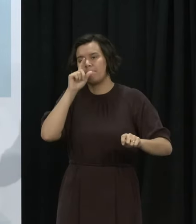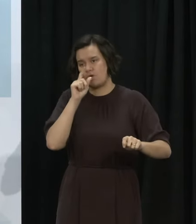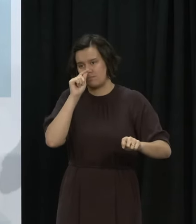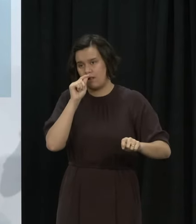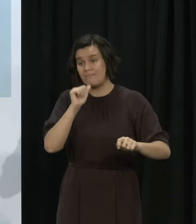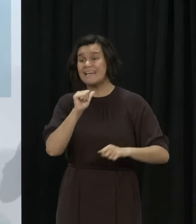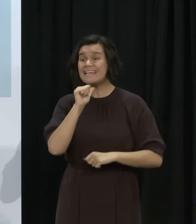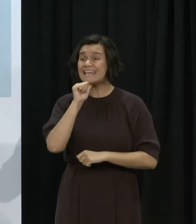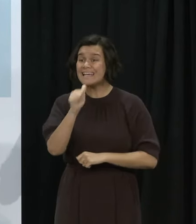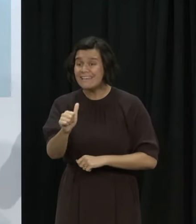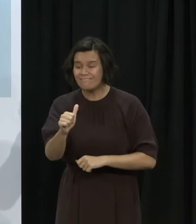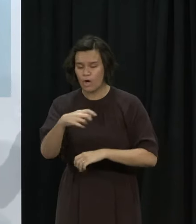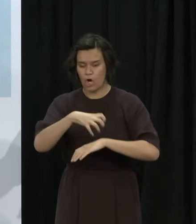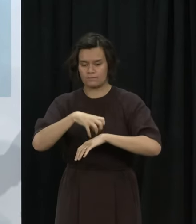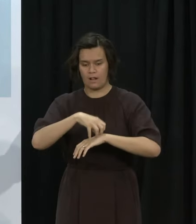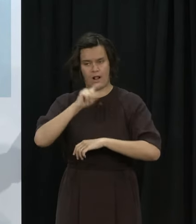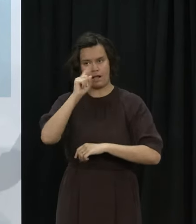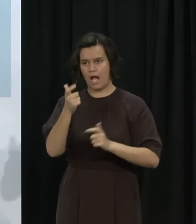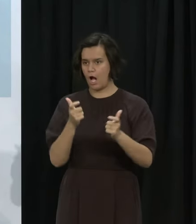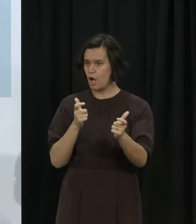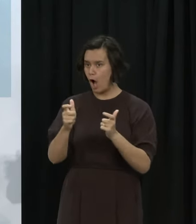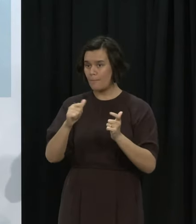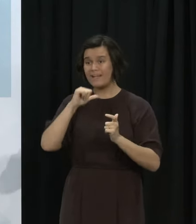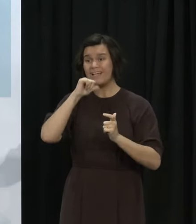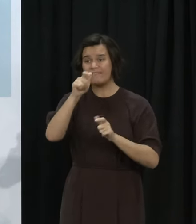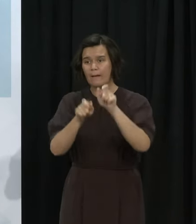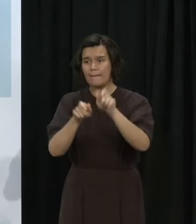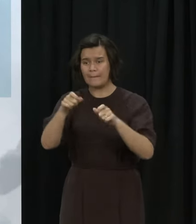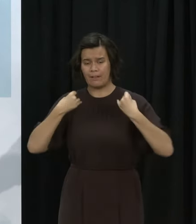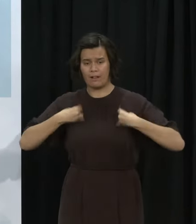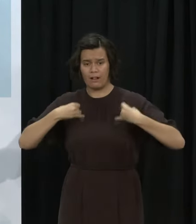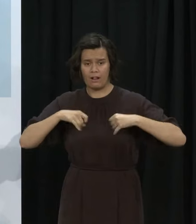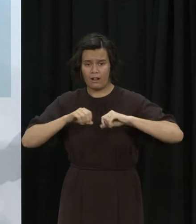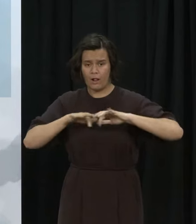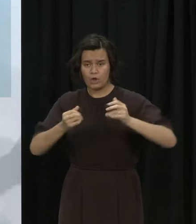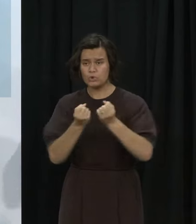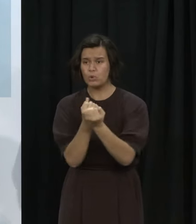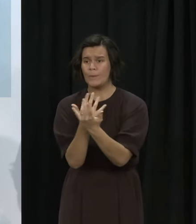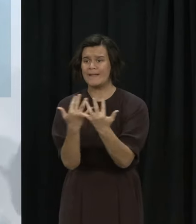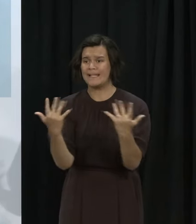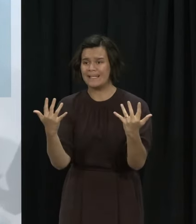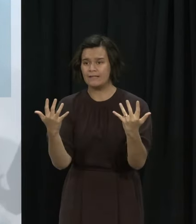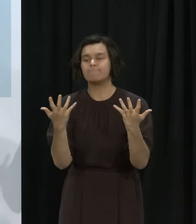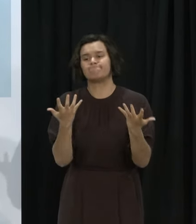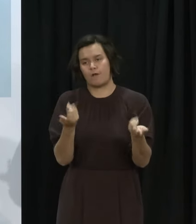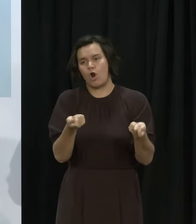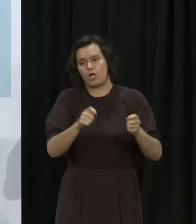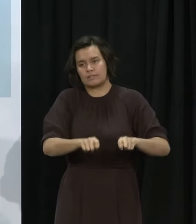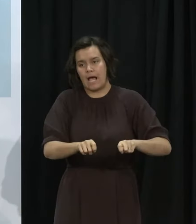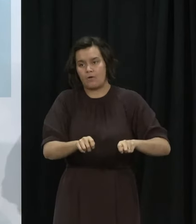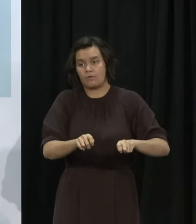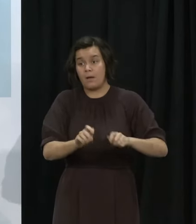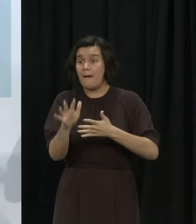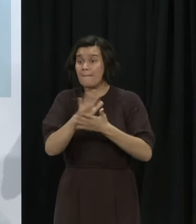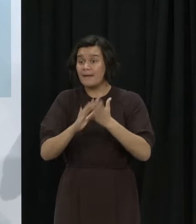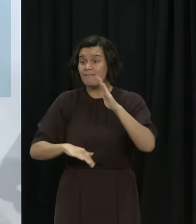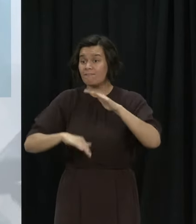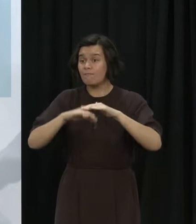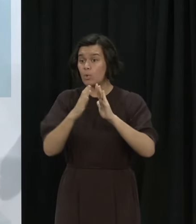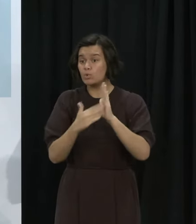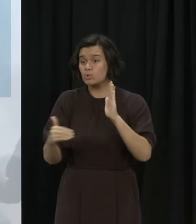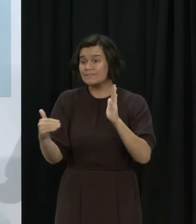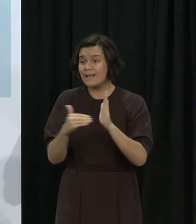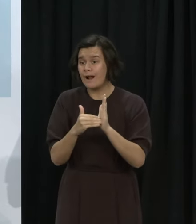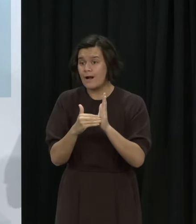and the overall health risk becomes too much to bear. And even then, our strong preference would be for any lockdowns to be highly targeted.